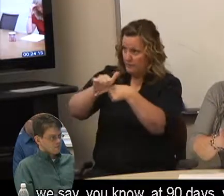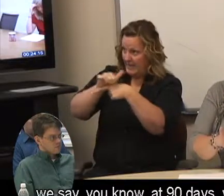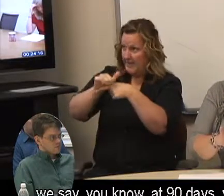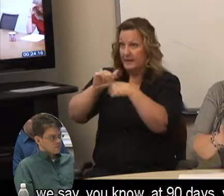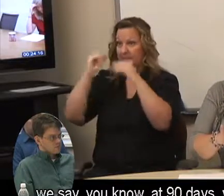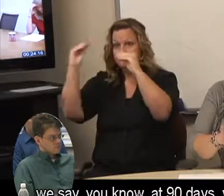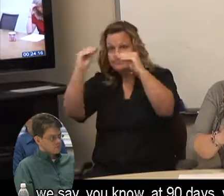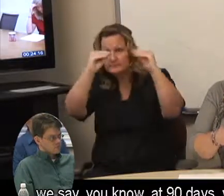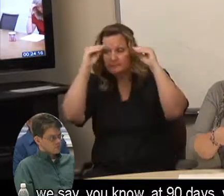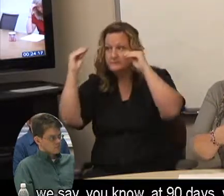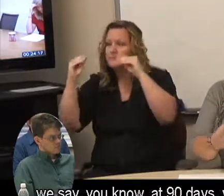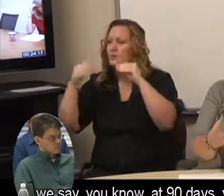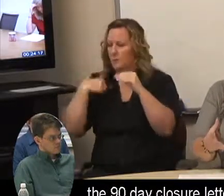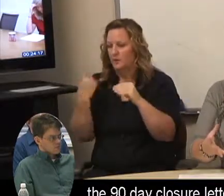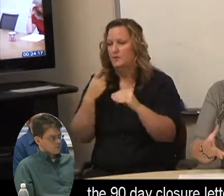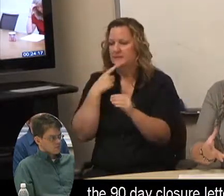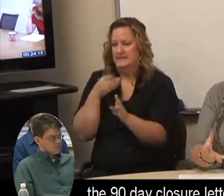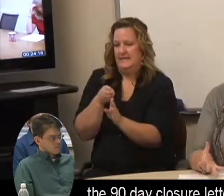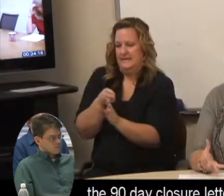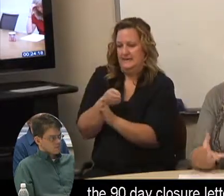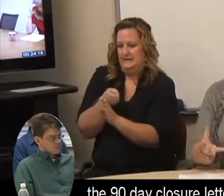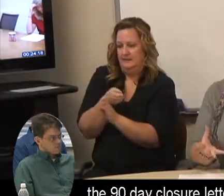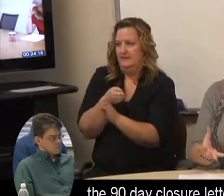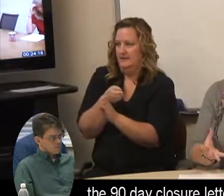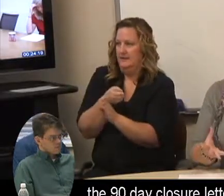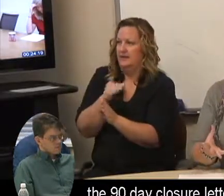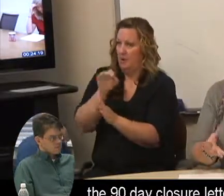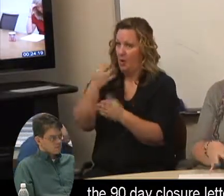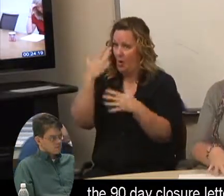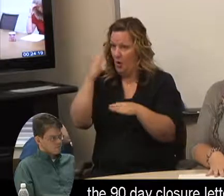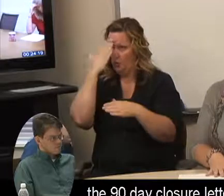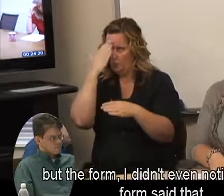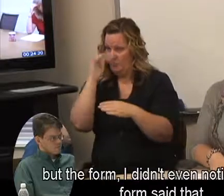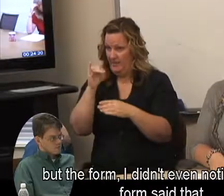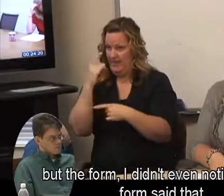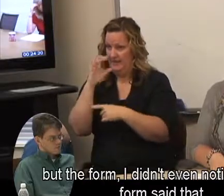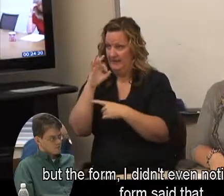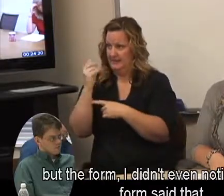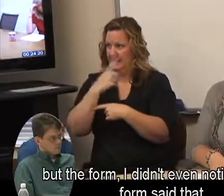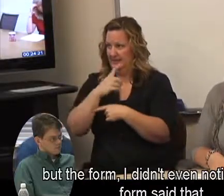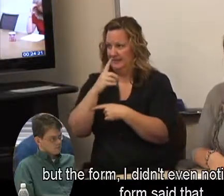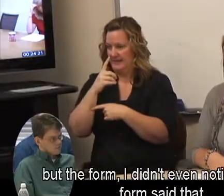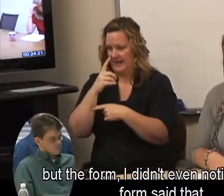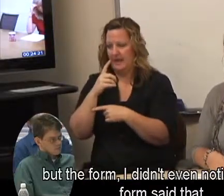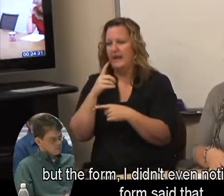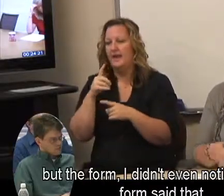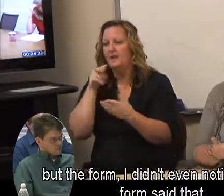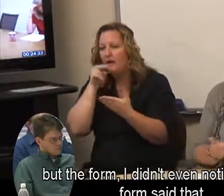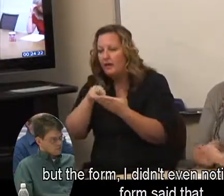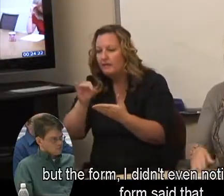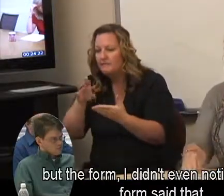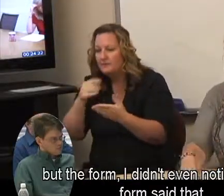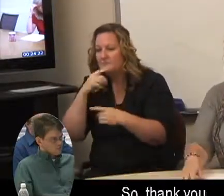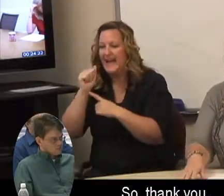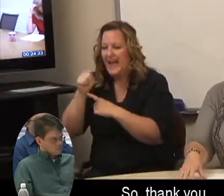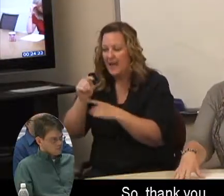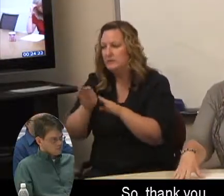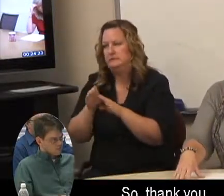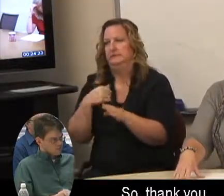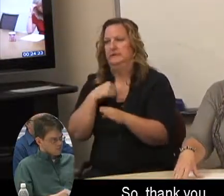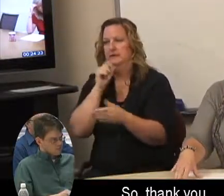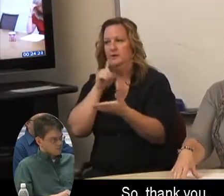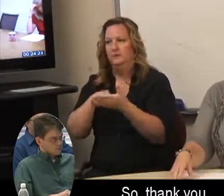you know, at 90, when you note, the 90-day closure letter period. But the form, I didn't even notice that the form said that, so thank you.